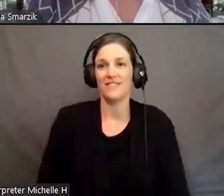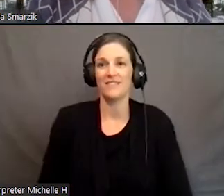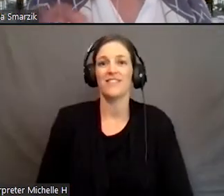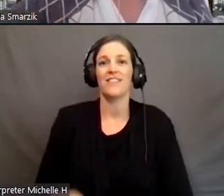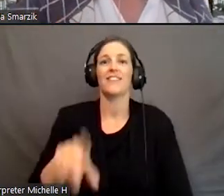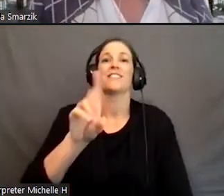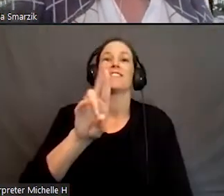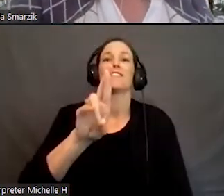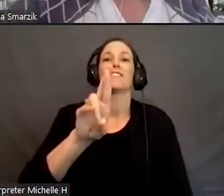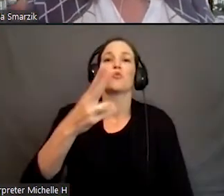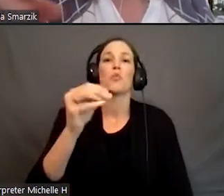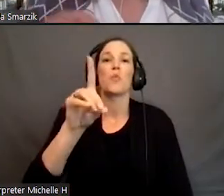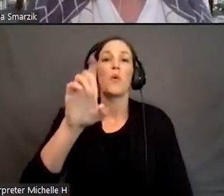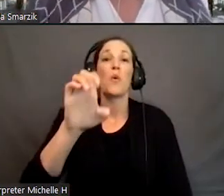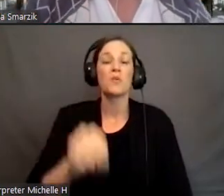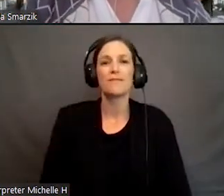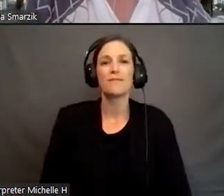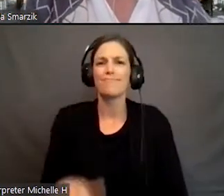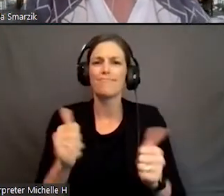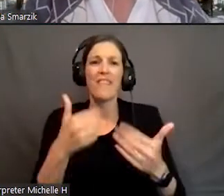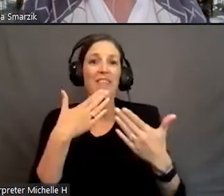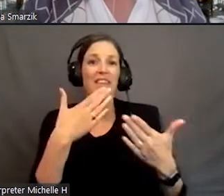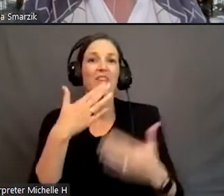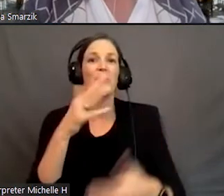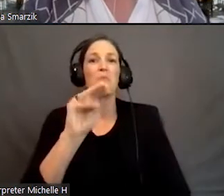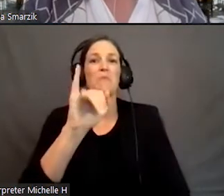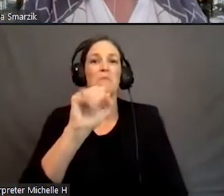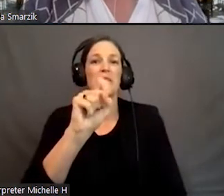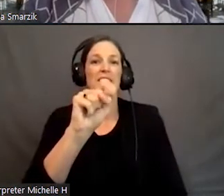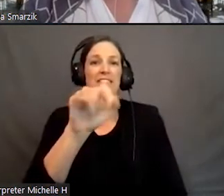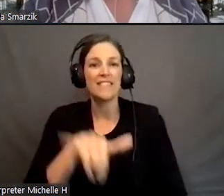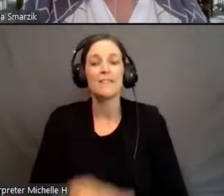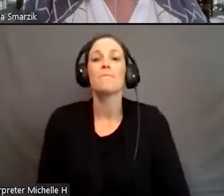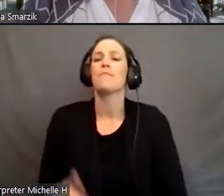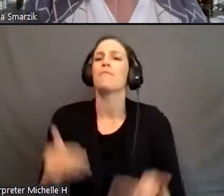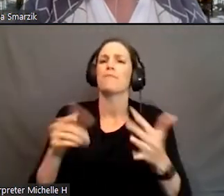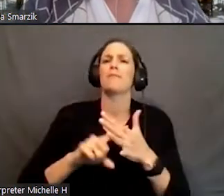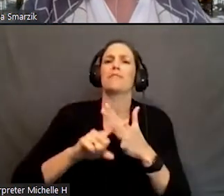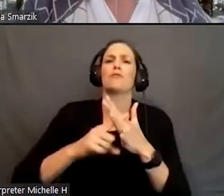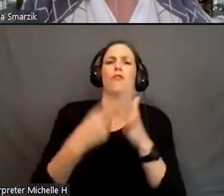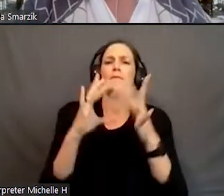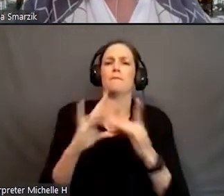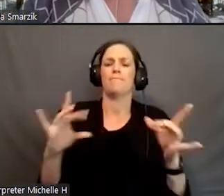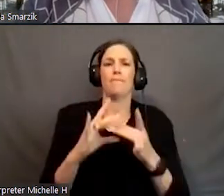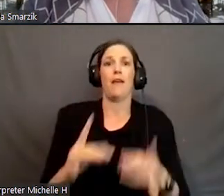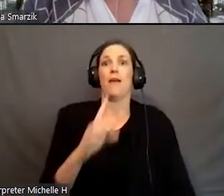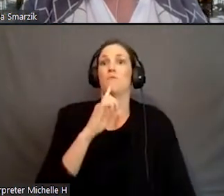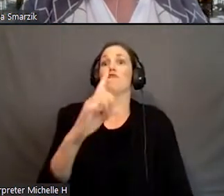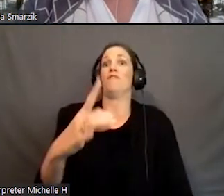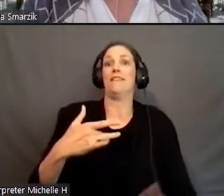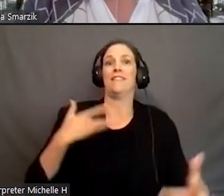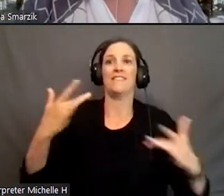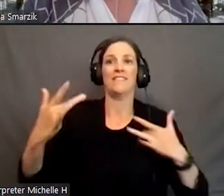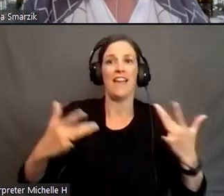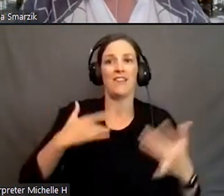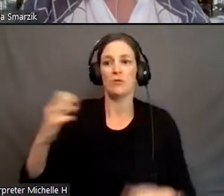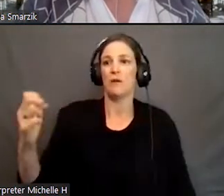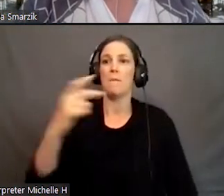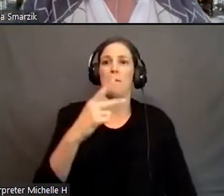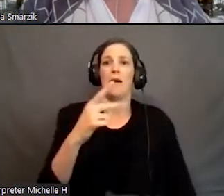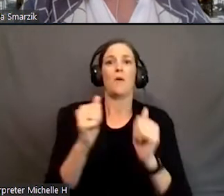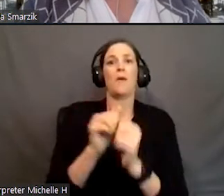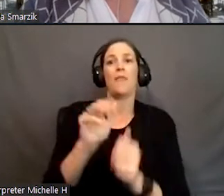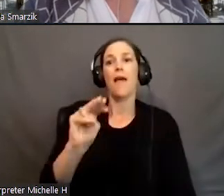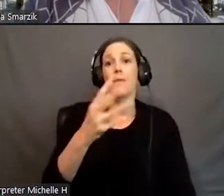right. Thanks, Misty. And let me just start and say it is such, I am really excited to be back with M